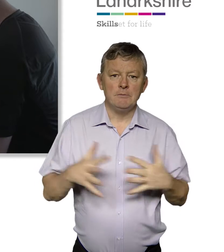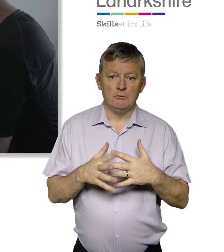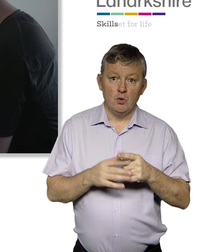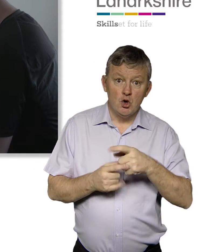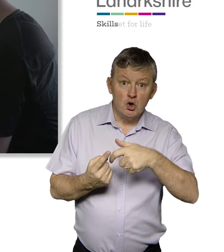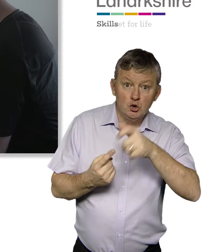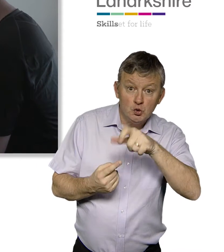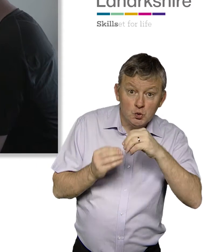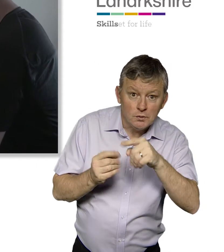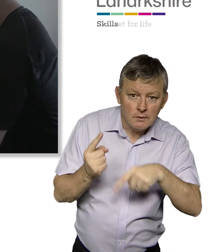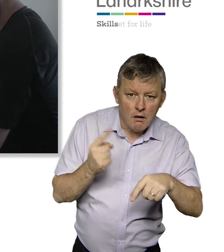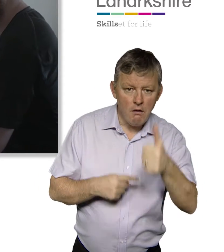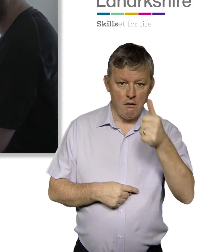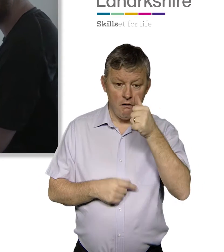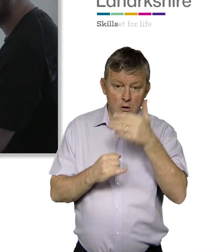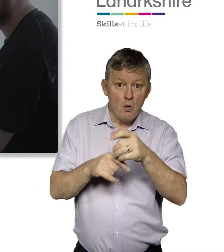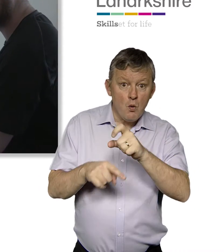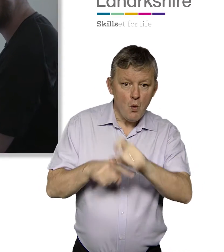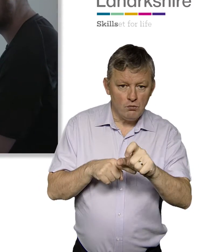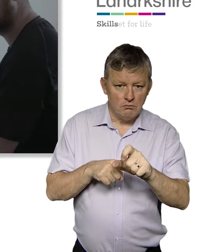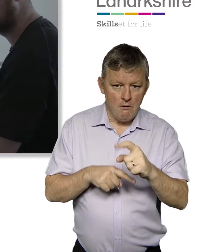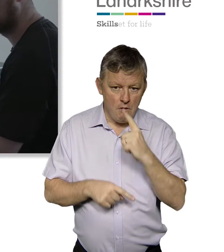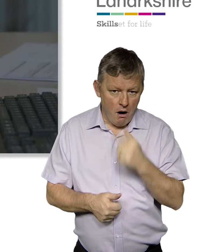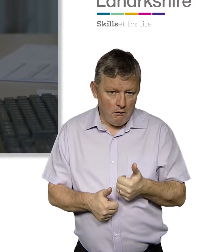for students who use BSL towards the end of their course